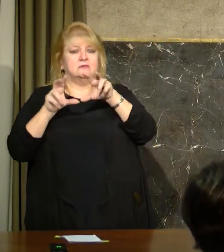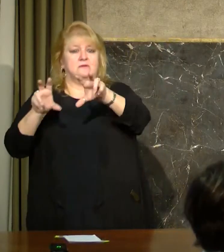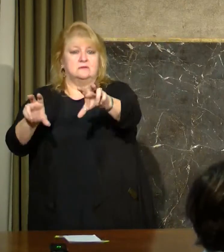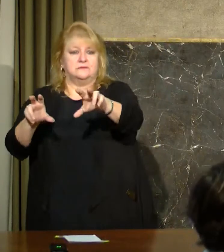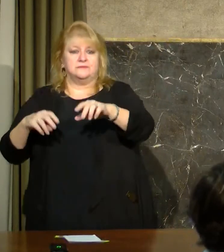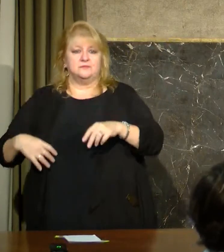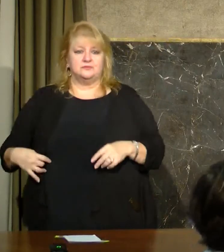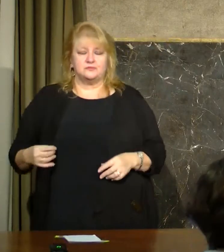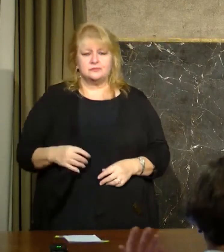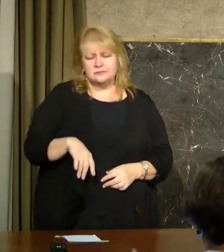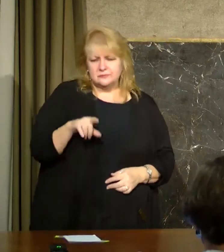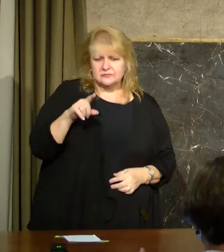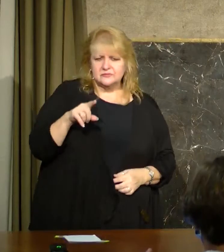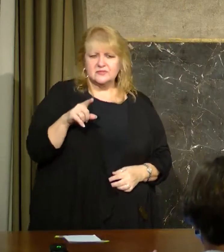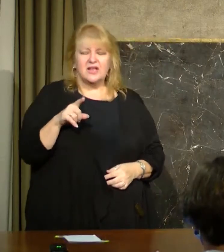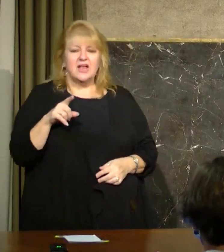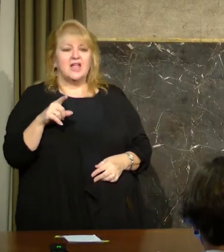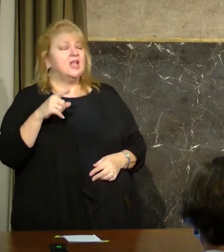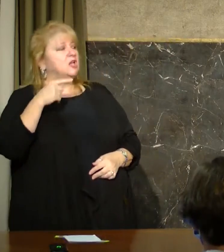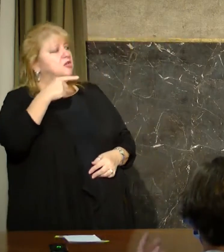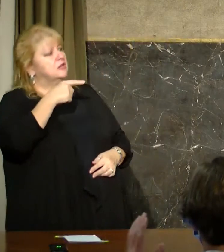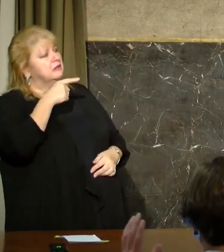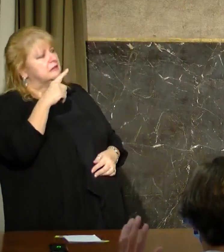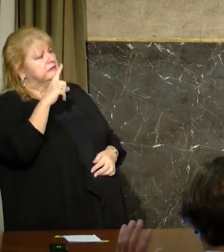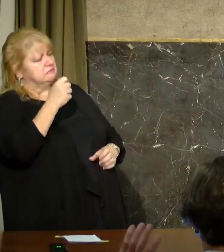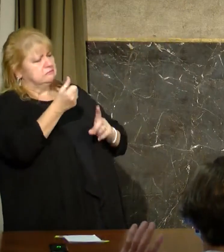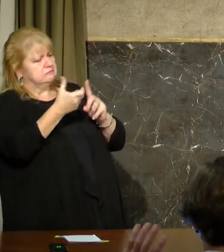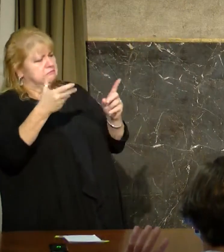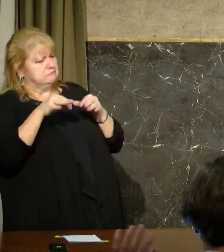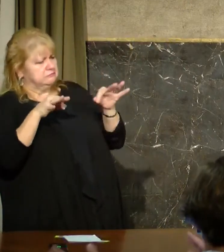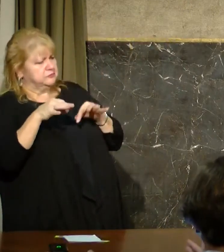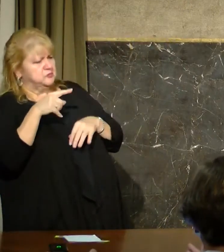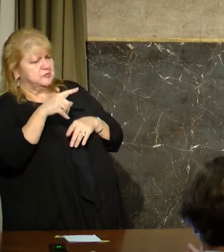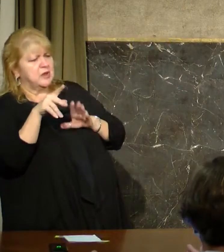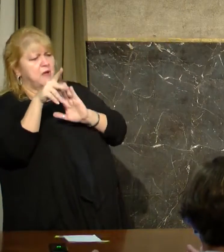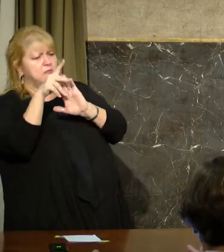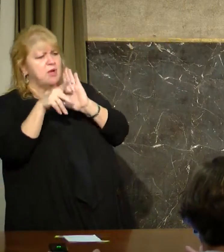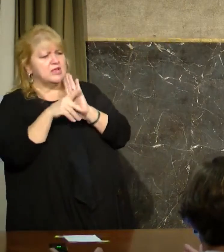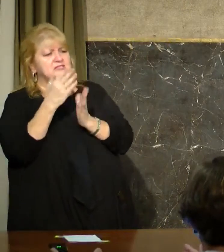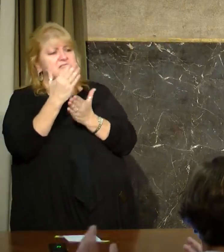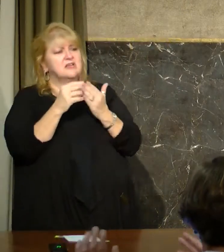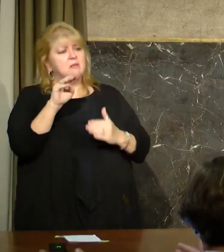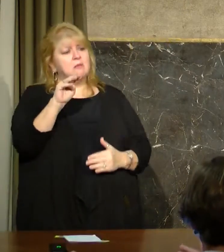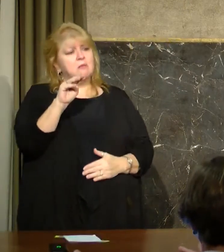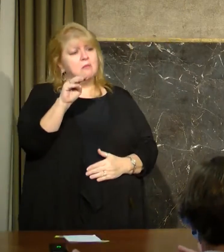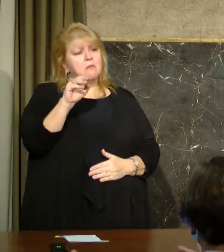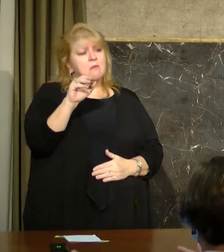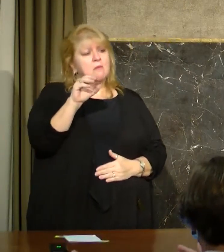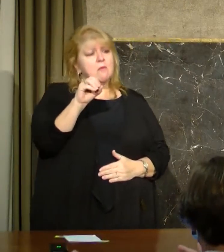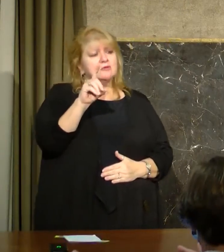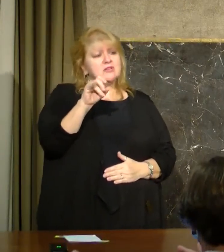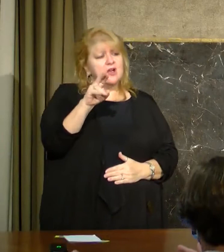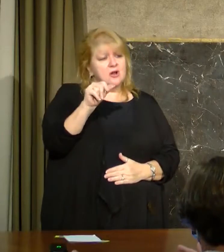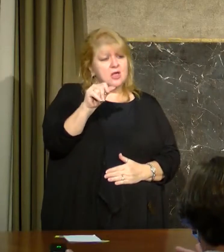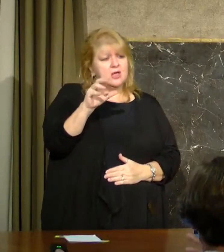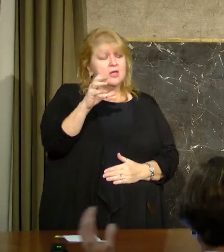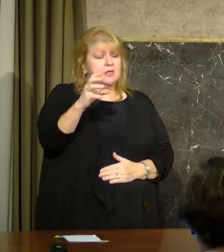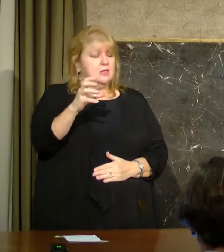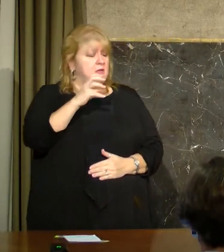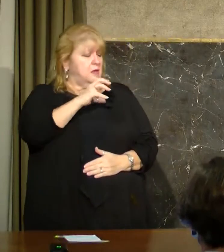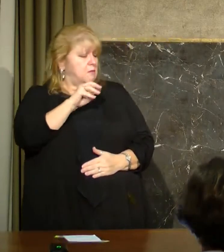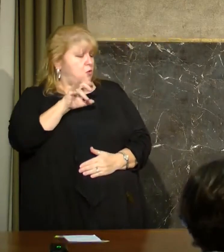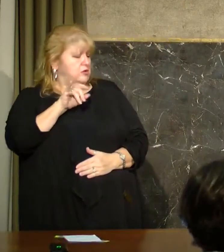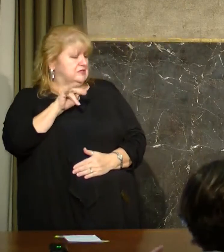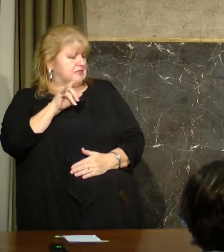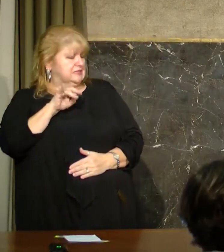Sorry, did you expand? You said you changed the policy from having some of these Moderna doses stored by Morris and Dixon. What's